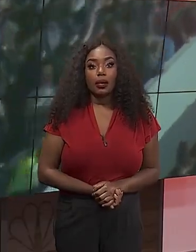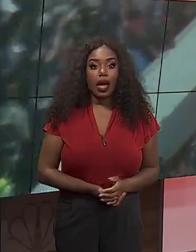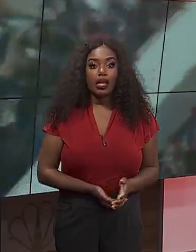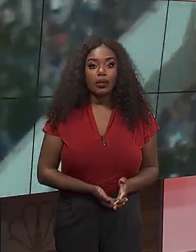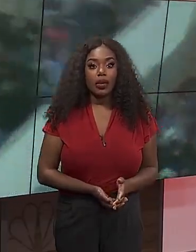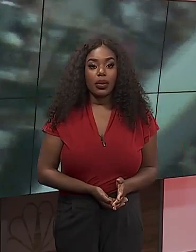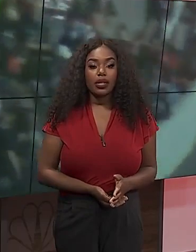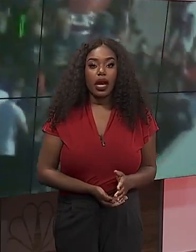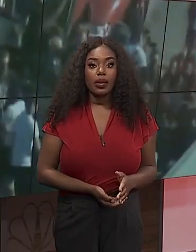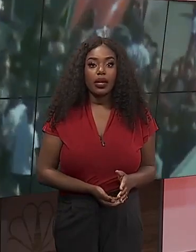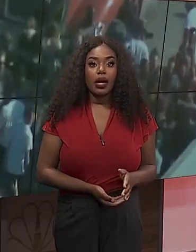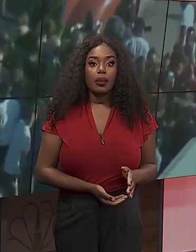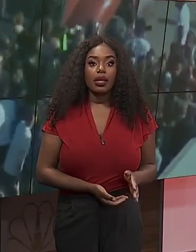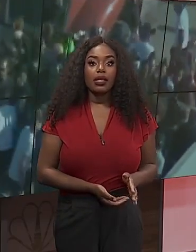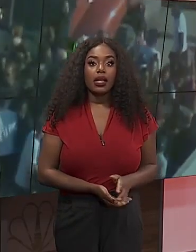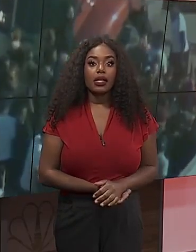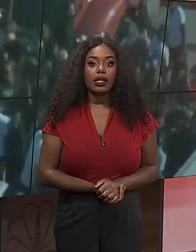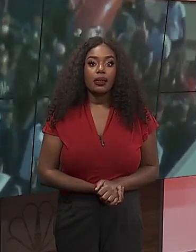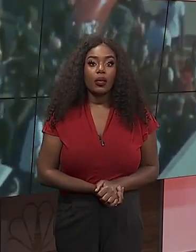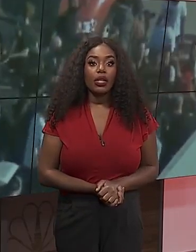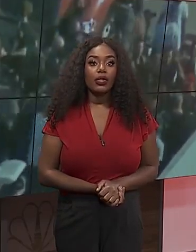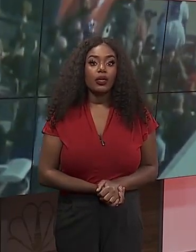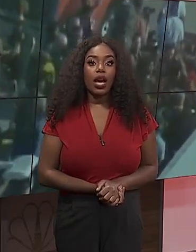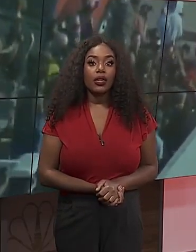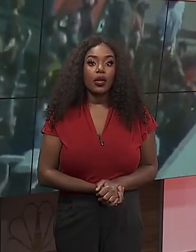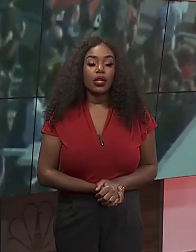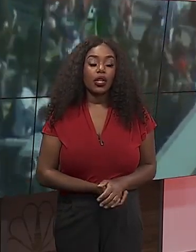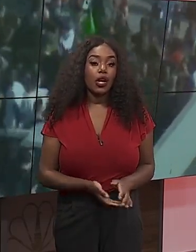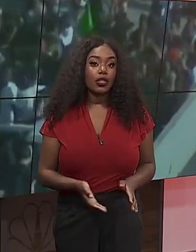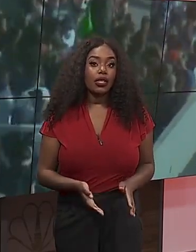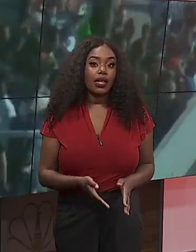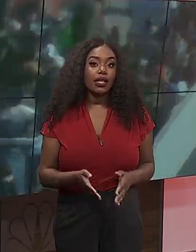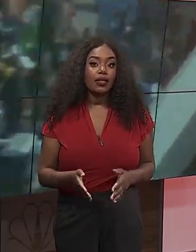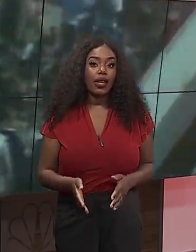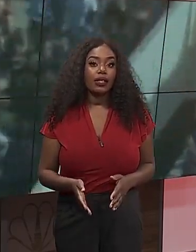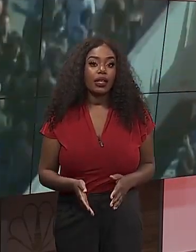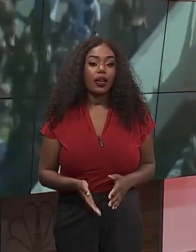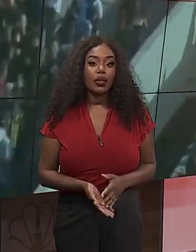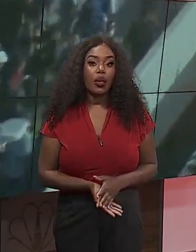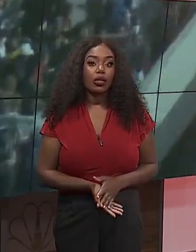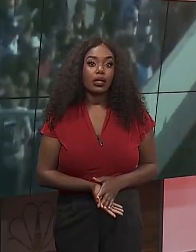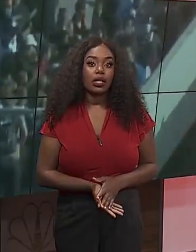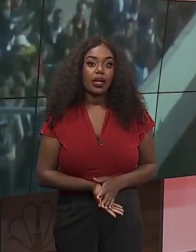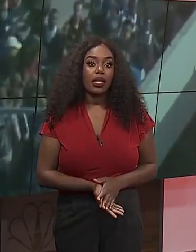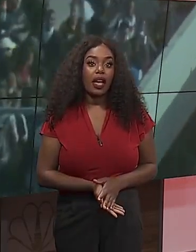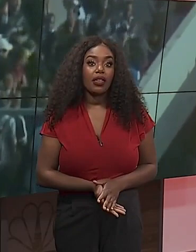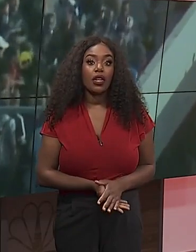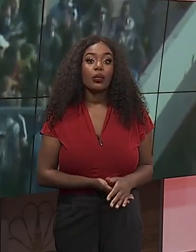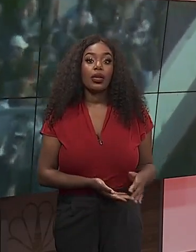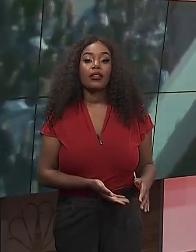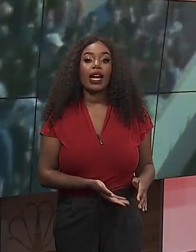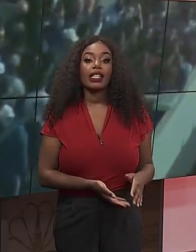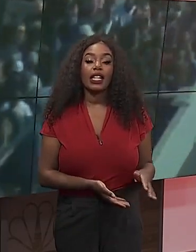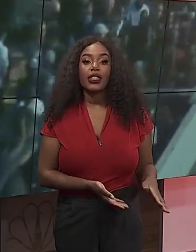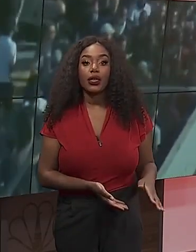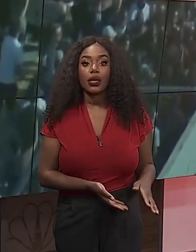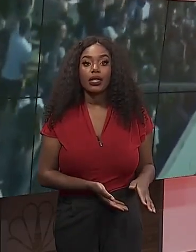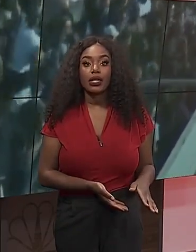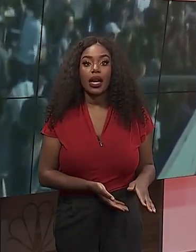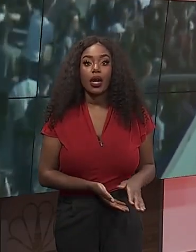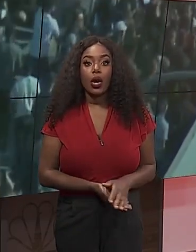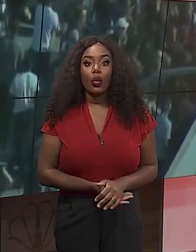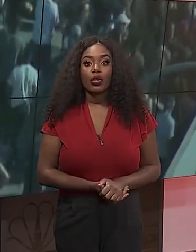released from the hospital and is now in police custody, but we do not know the charges that he's facing. Governor Walz is expected to have another briefing at